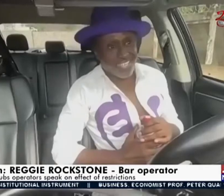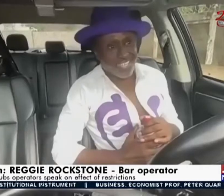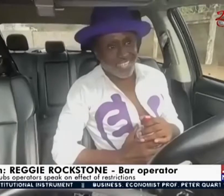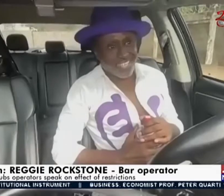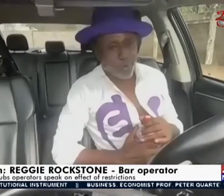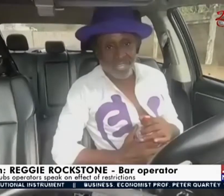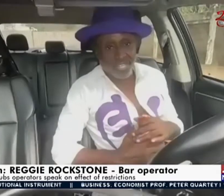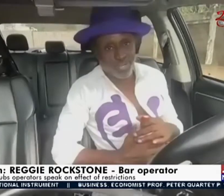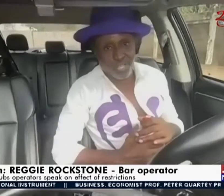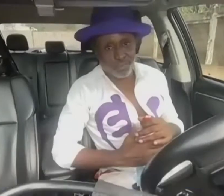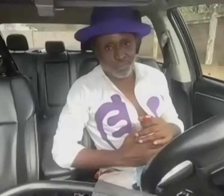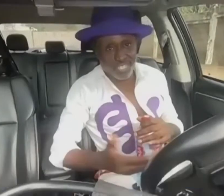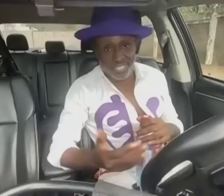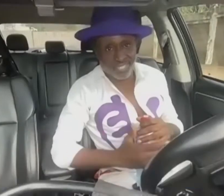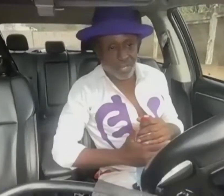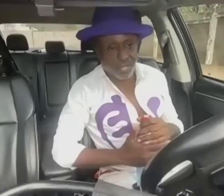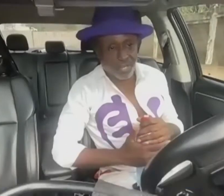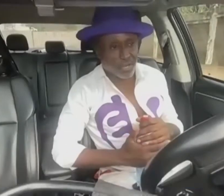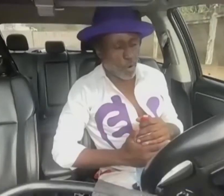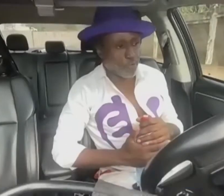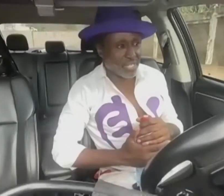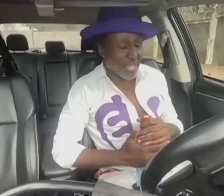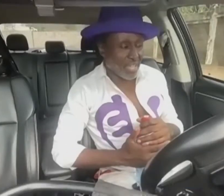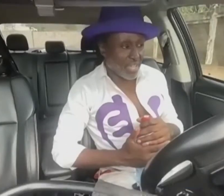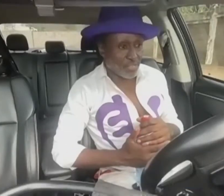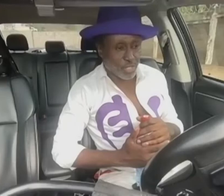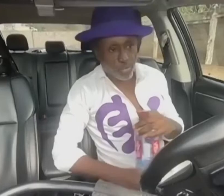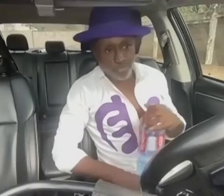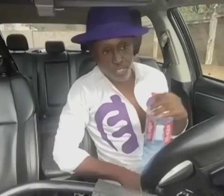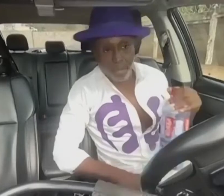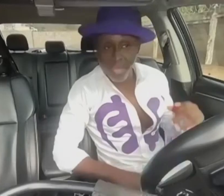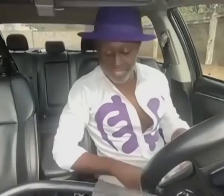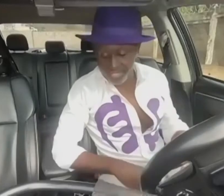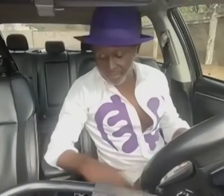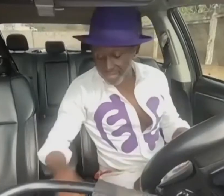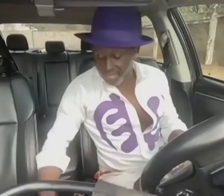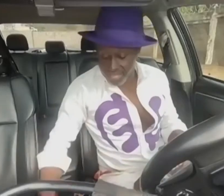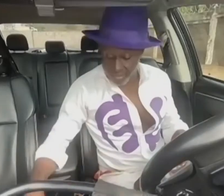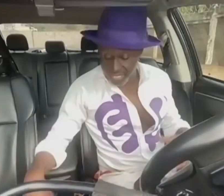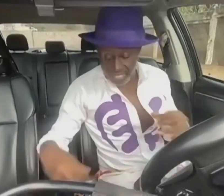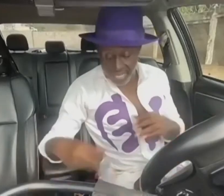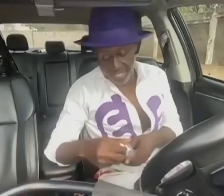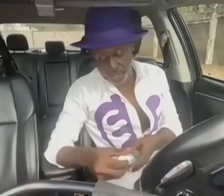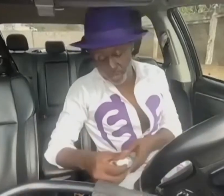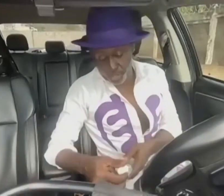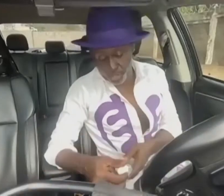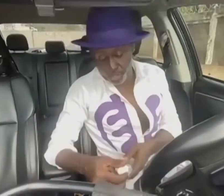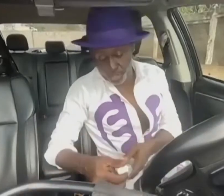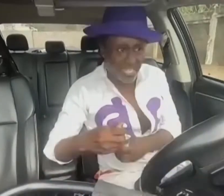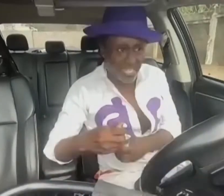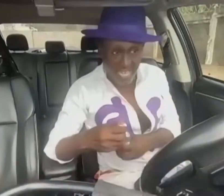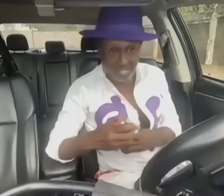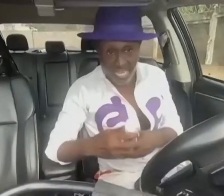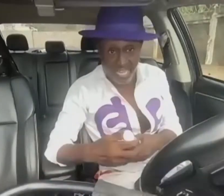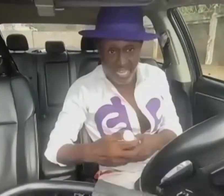it's for knocks when it comes to this COVID. And so, you know, I'm masked up. Listen, I use so much hand